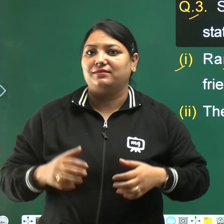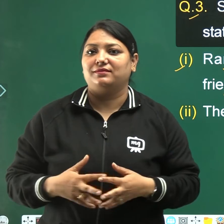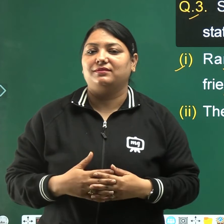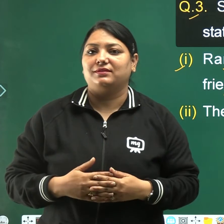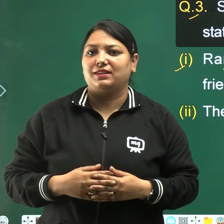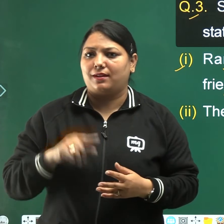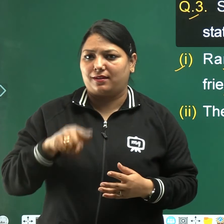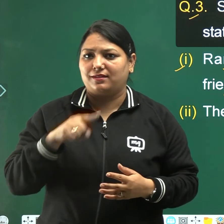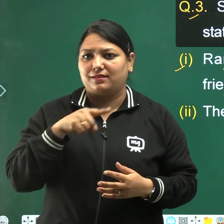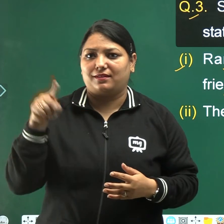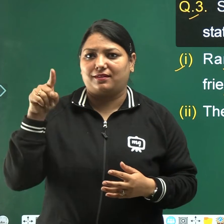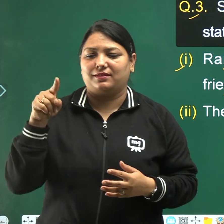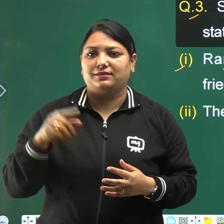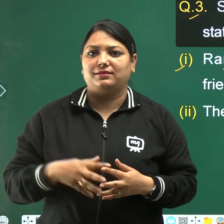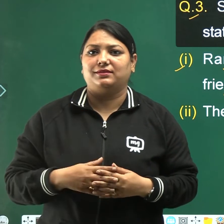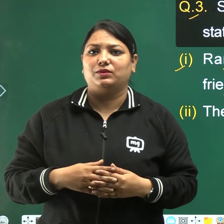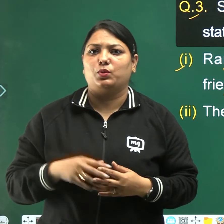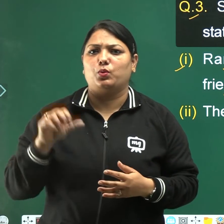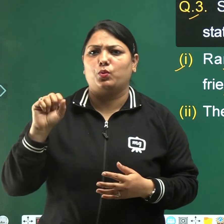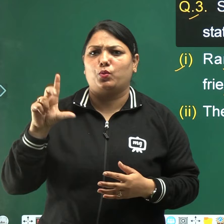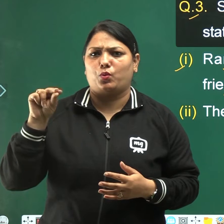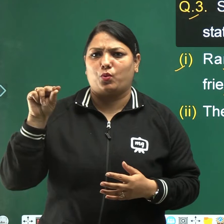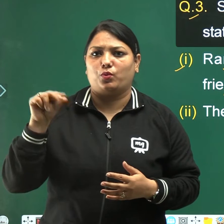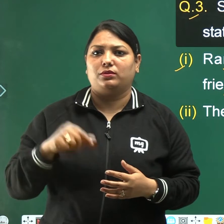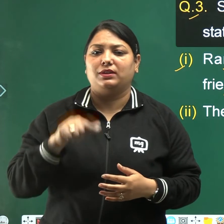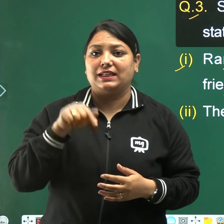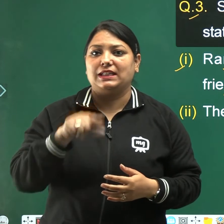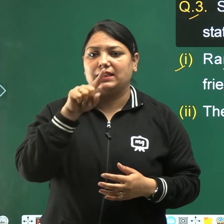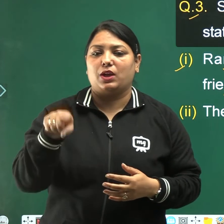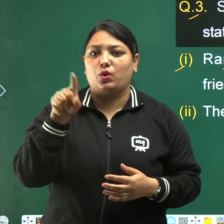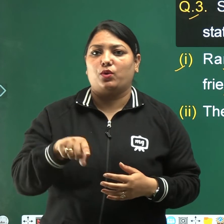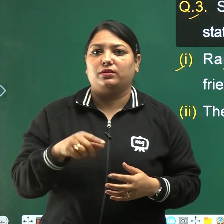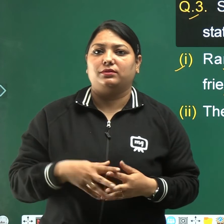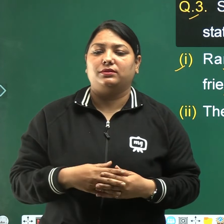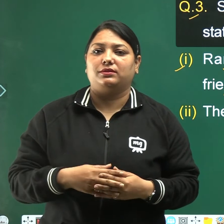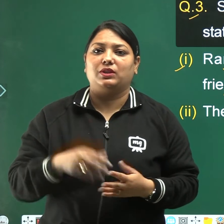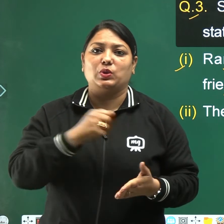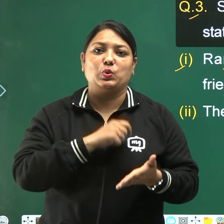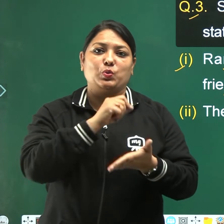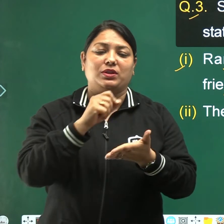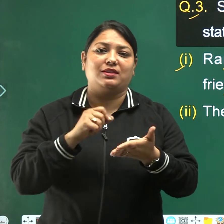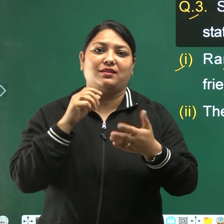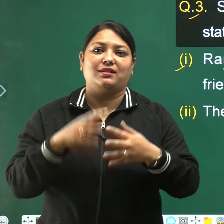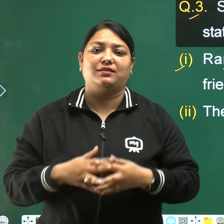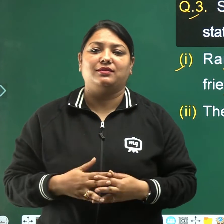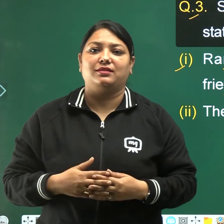is it correct, no, it is wrong, so we shall write